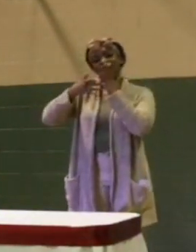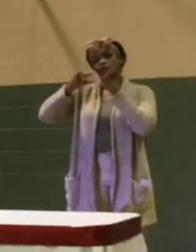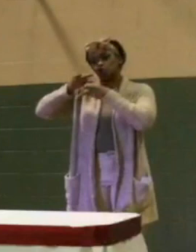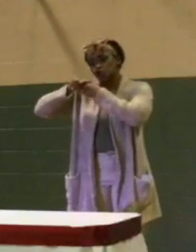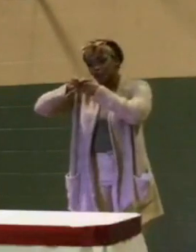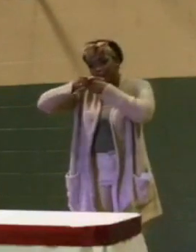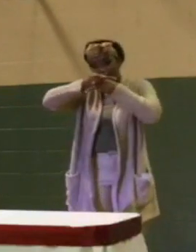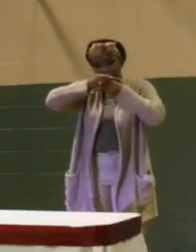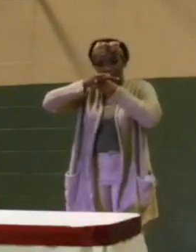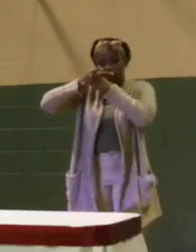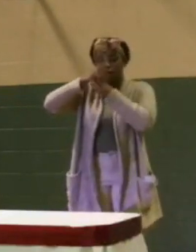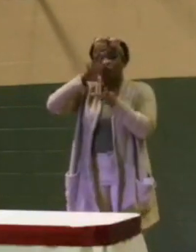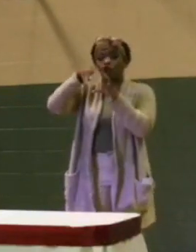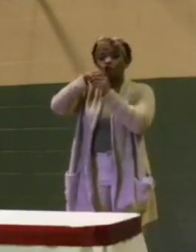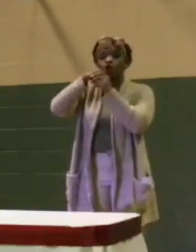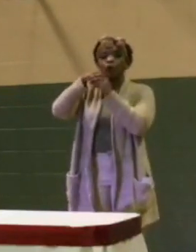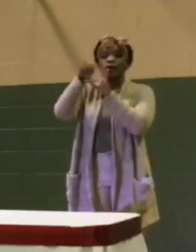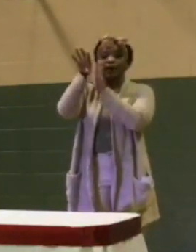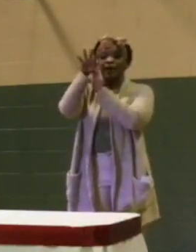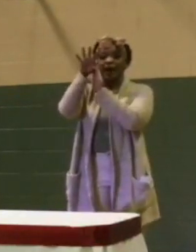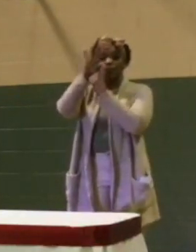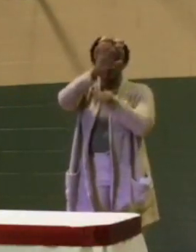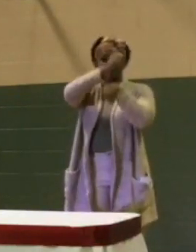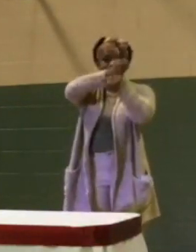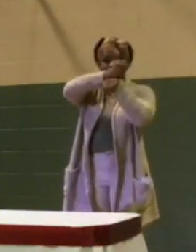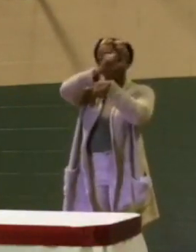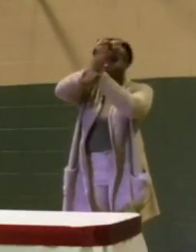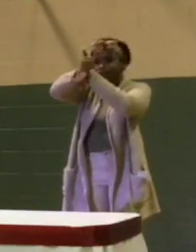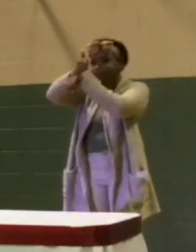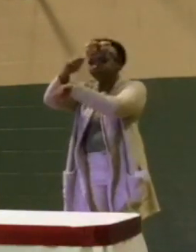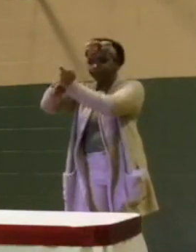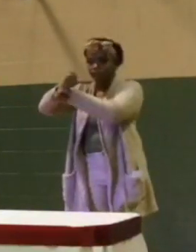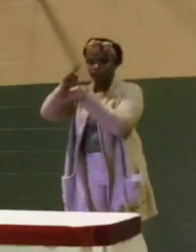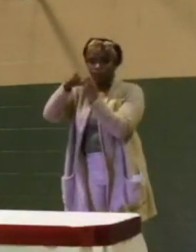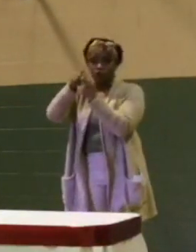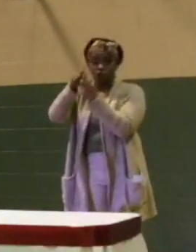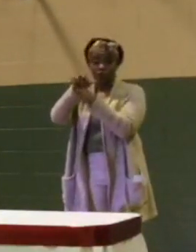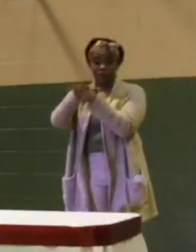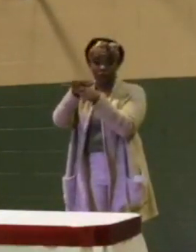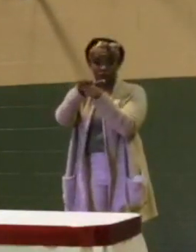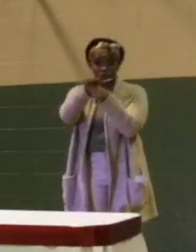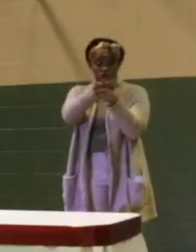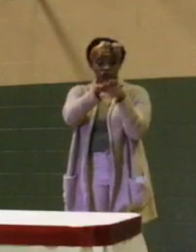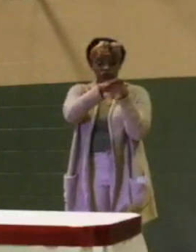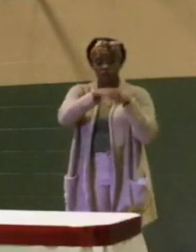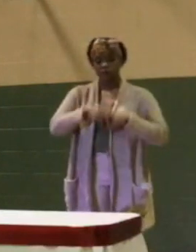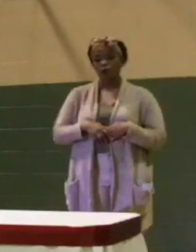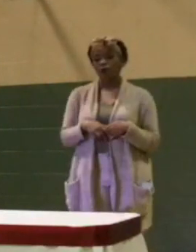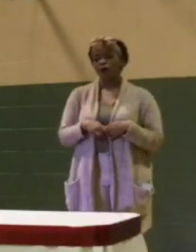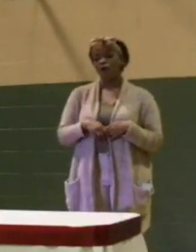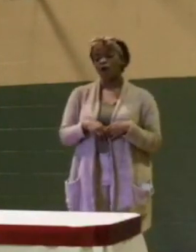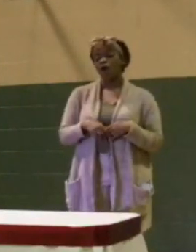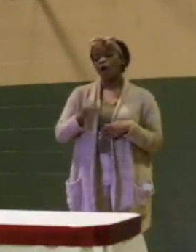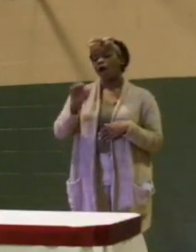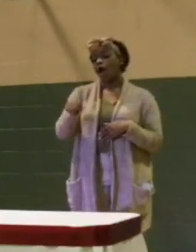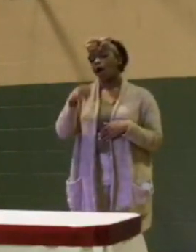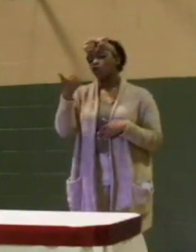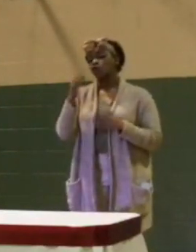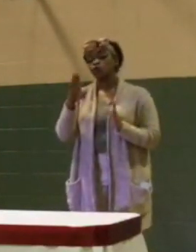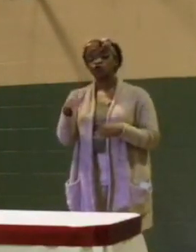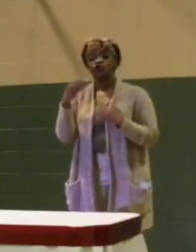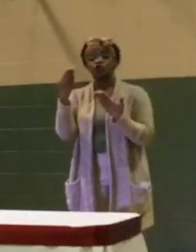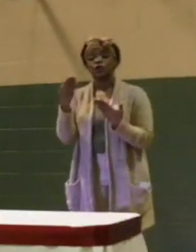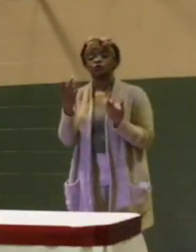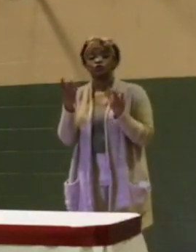camera installation at strategic locations. Other tools suggested to assist with crime deterrence include